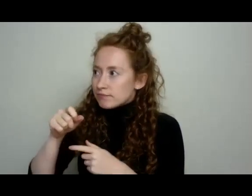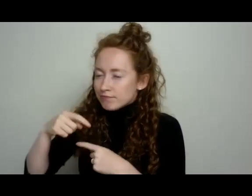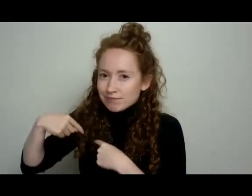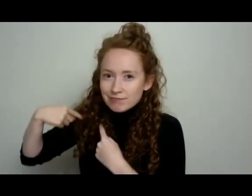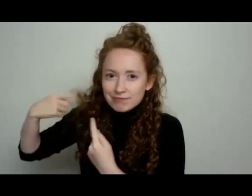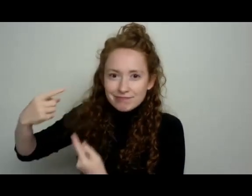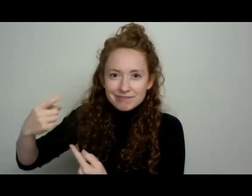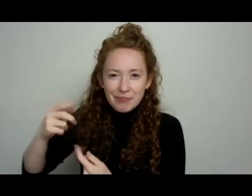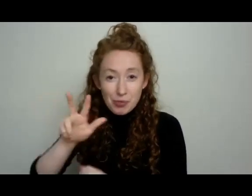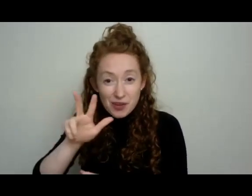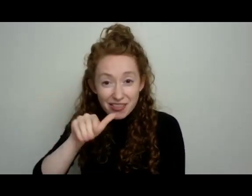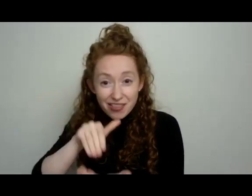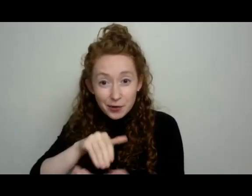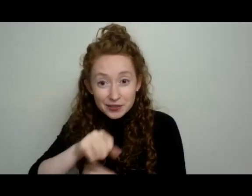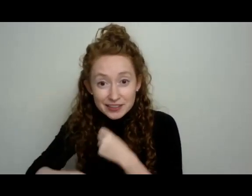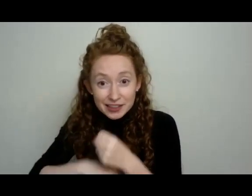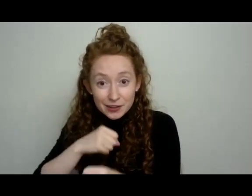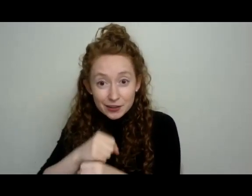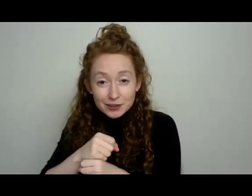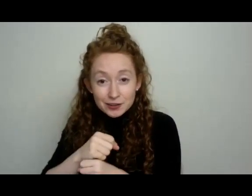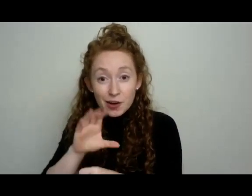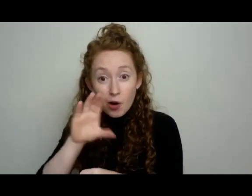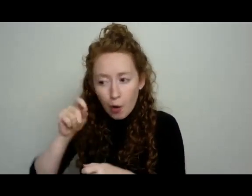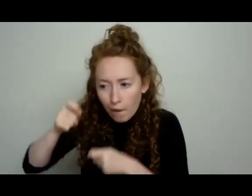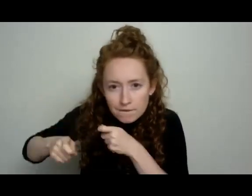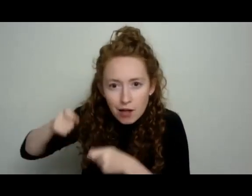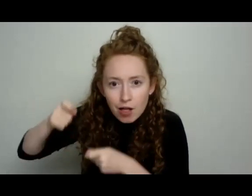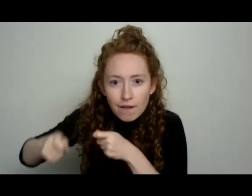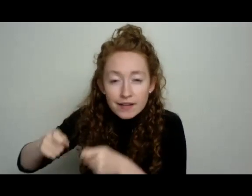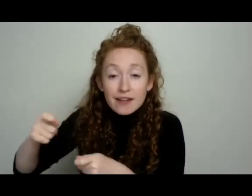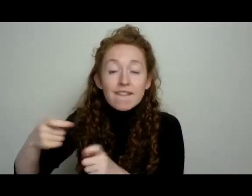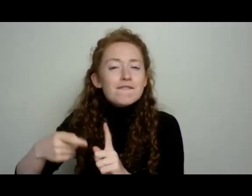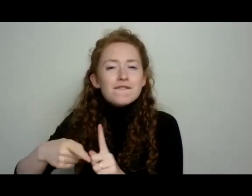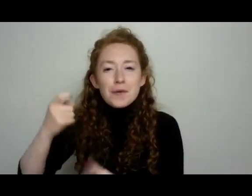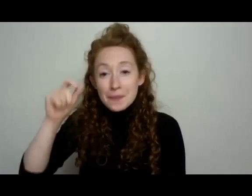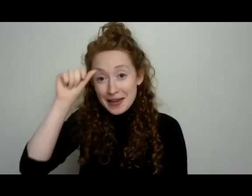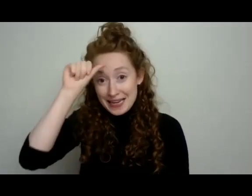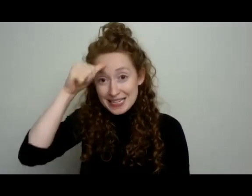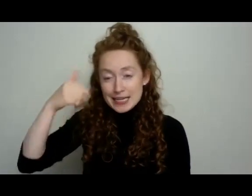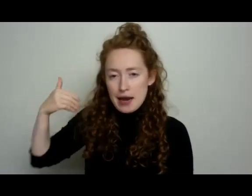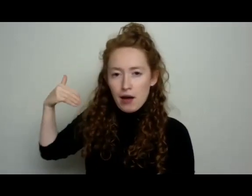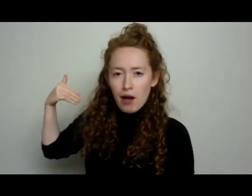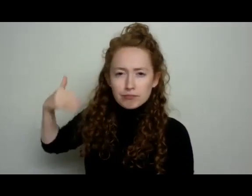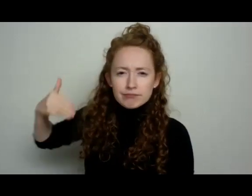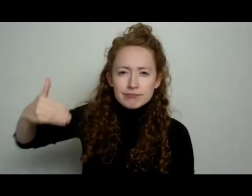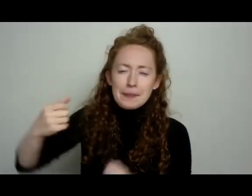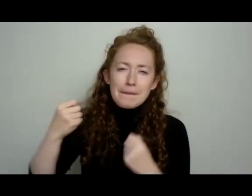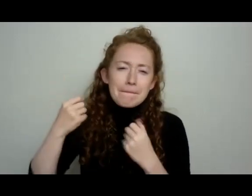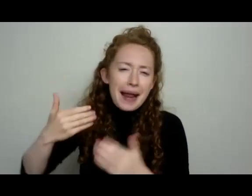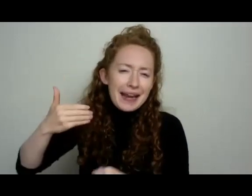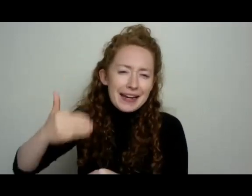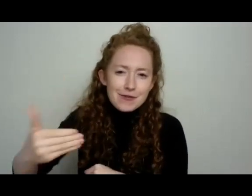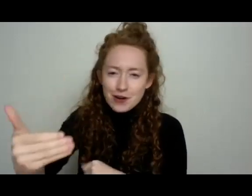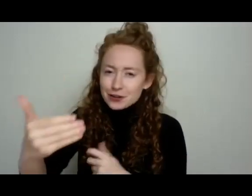,000 years. And hailing from India, cucumbers have gone through many iterations, beloved across